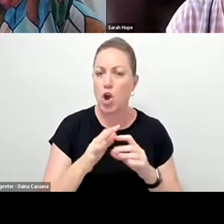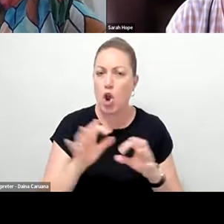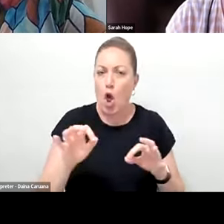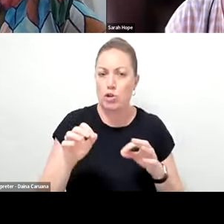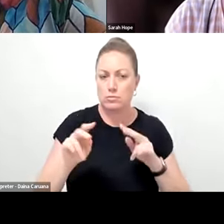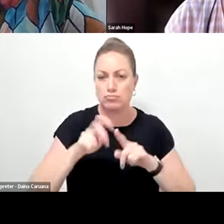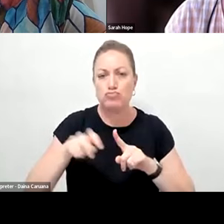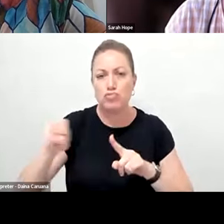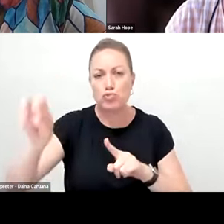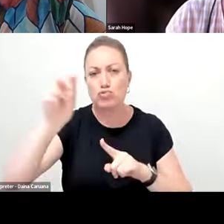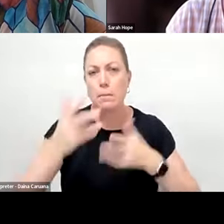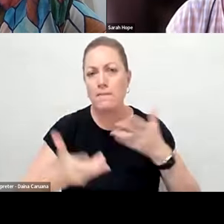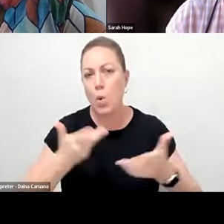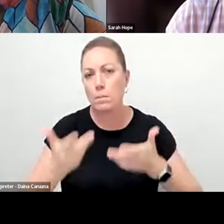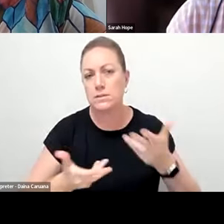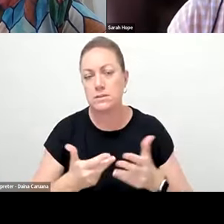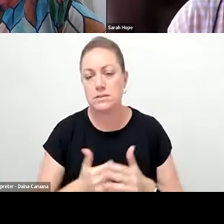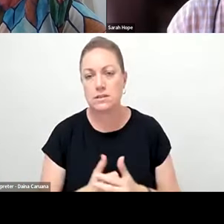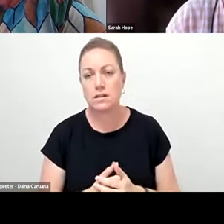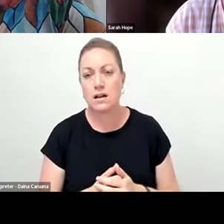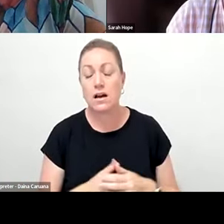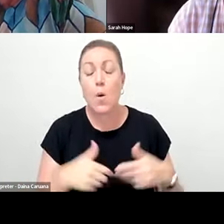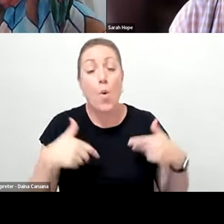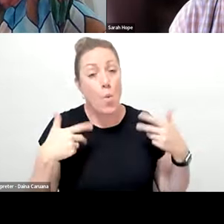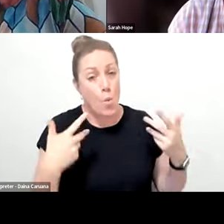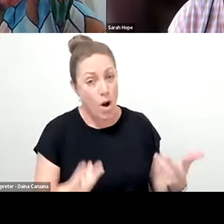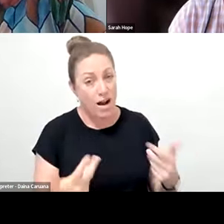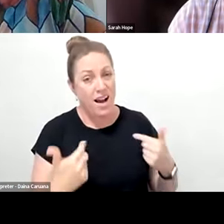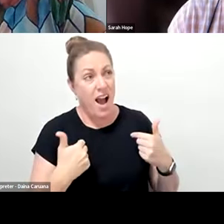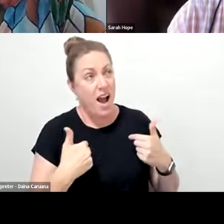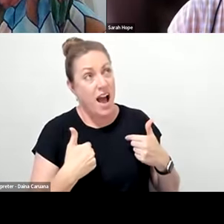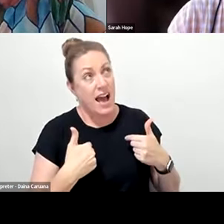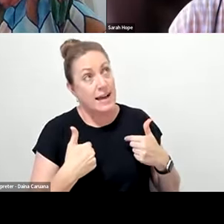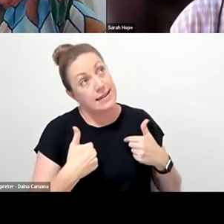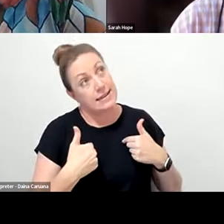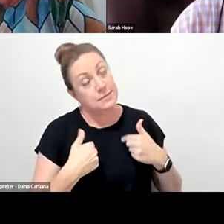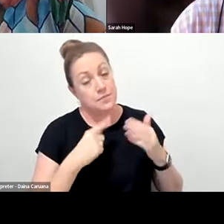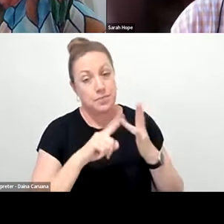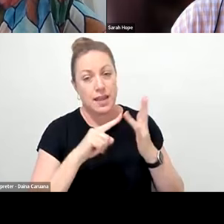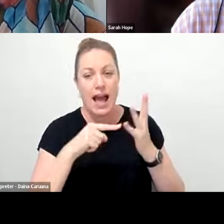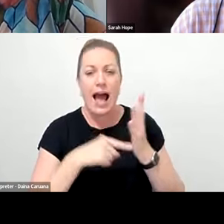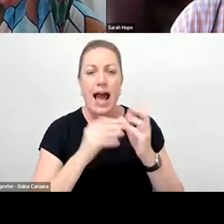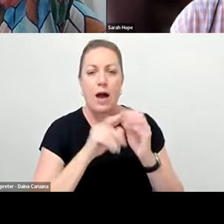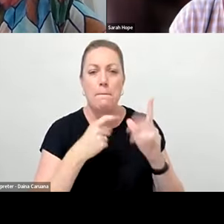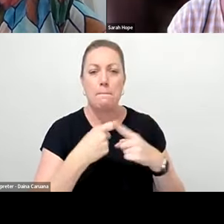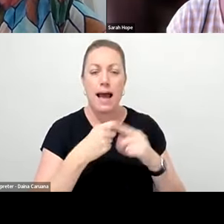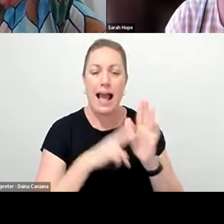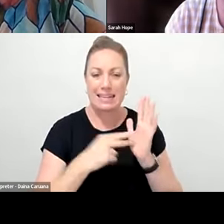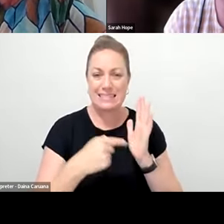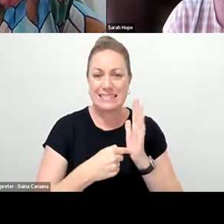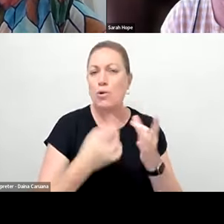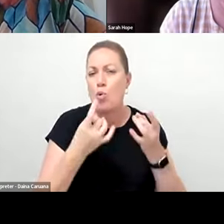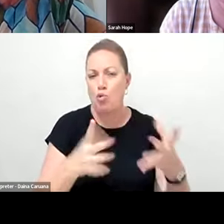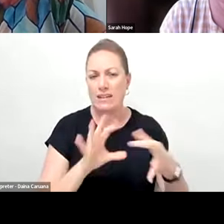Sarah, you look like you're ready to answer. Oh, well, I was just going to say that I guess Art Back NT already have those relationships with schools.